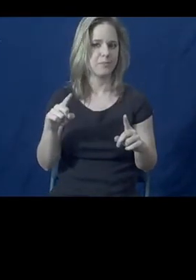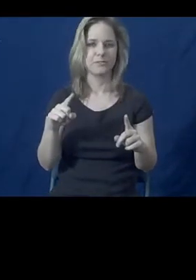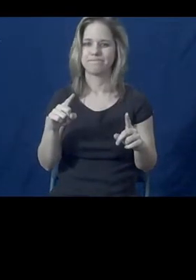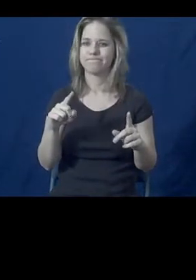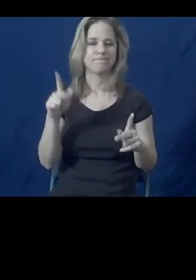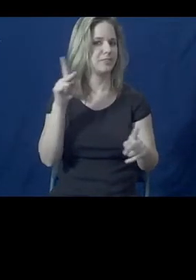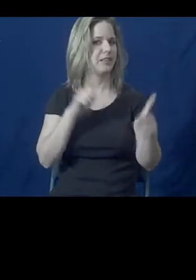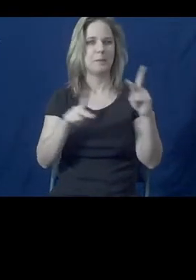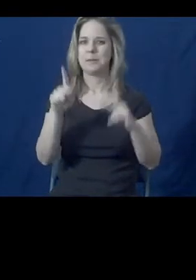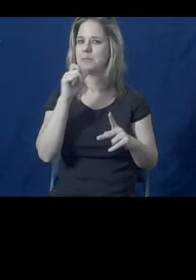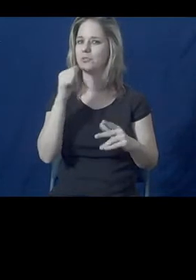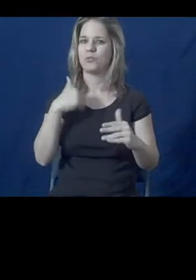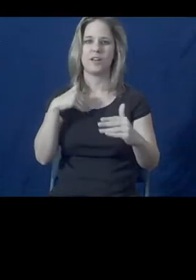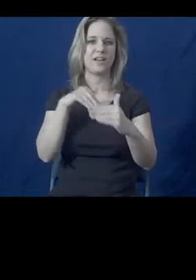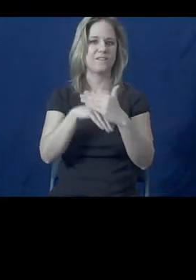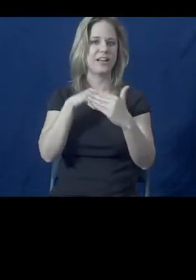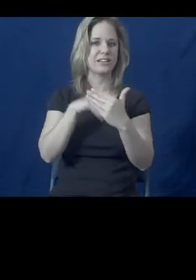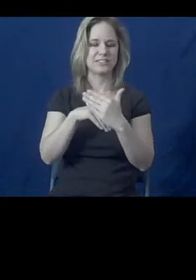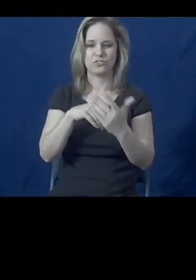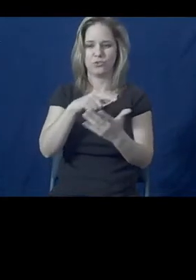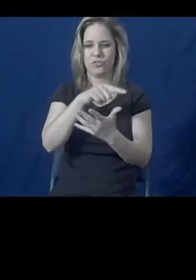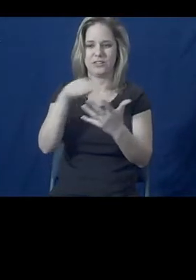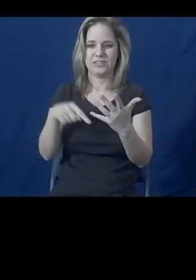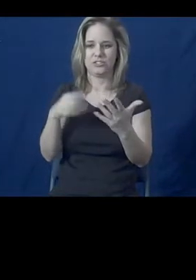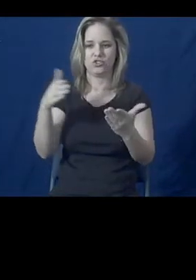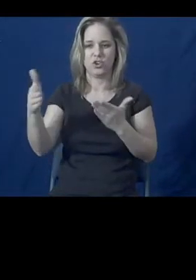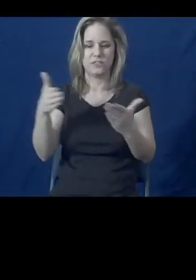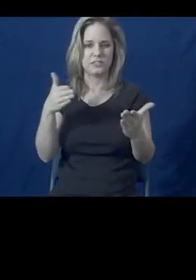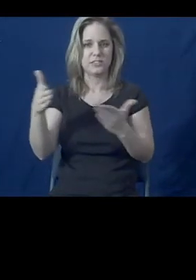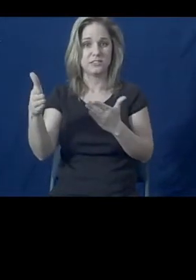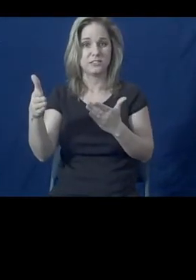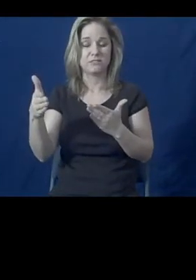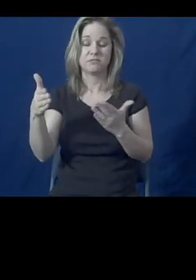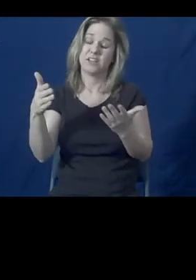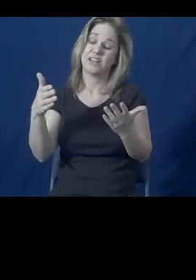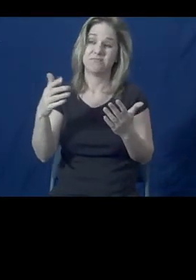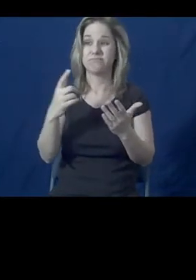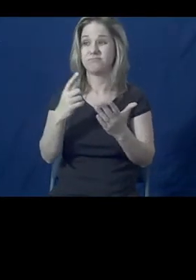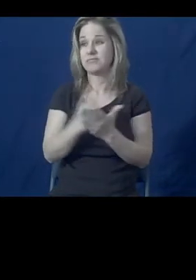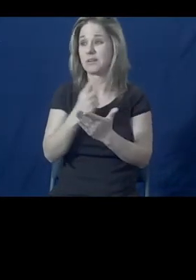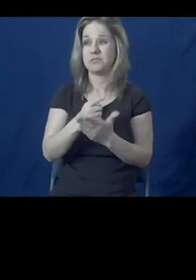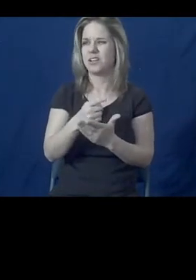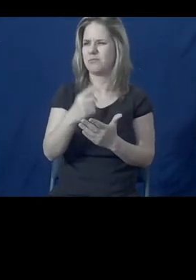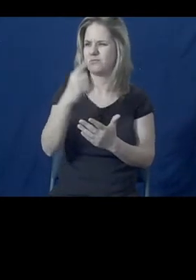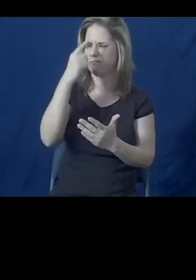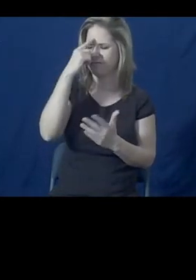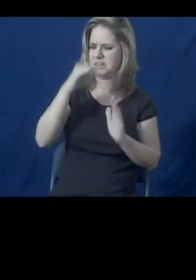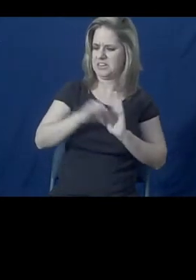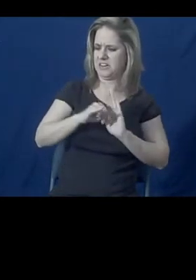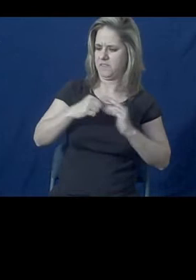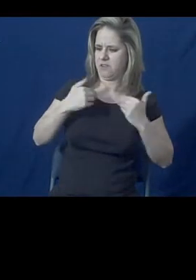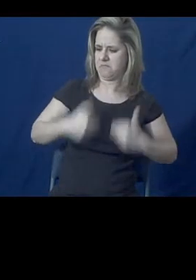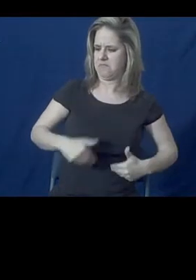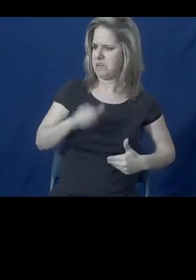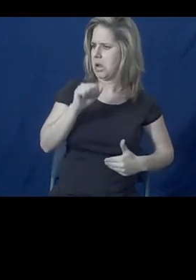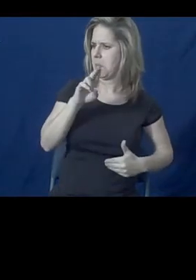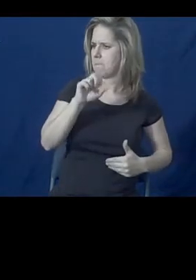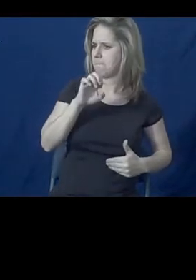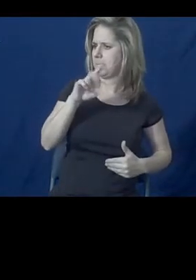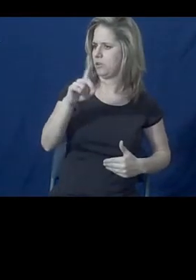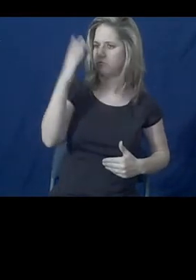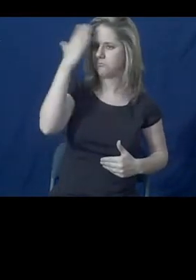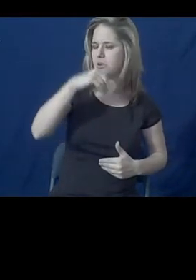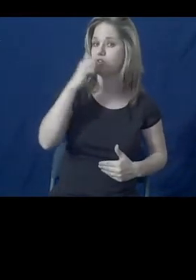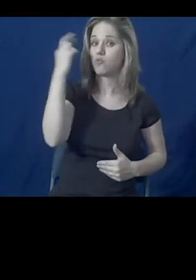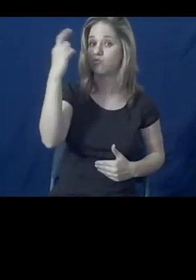access to needed services. And many times people don't think of themselves as being abused. So for those two